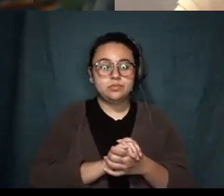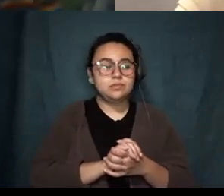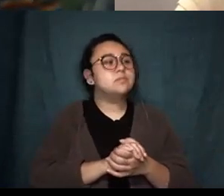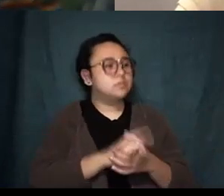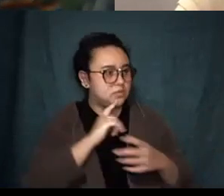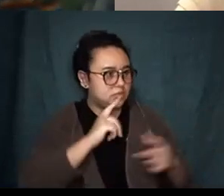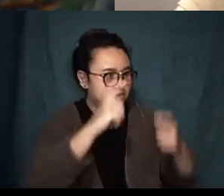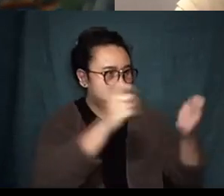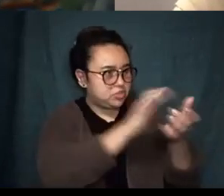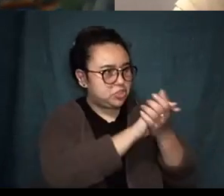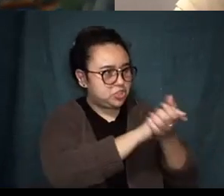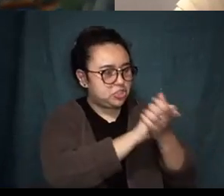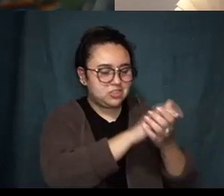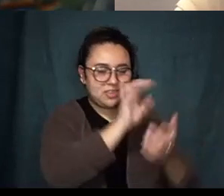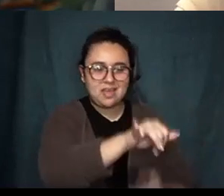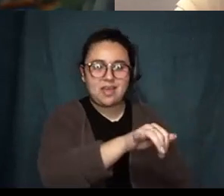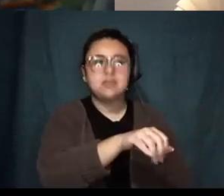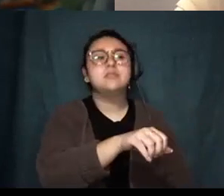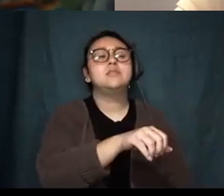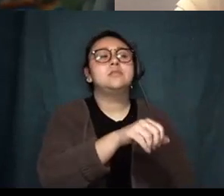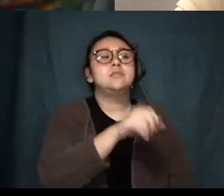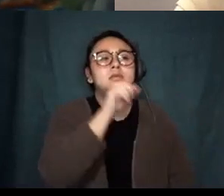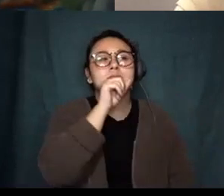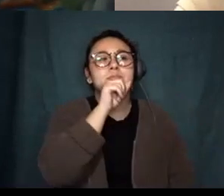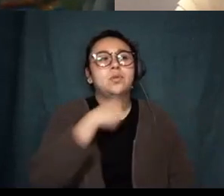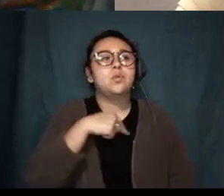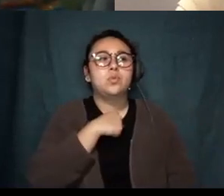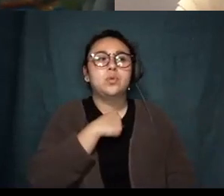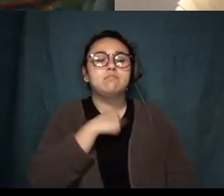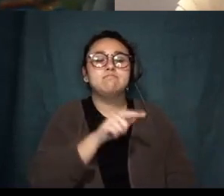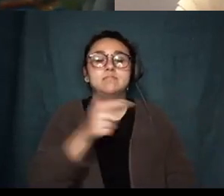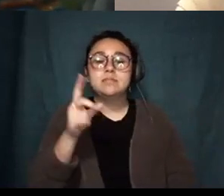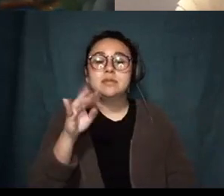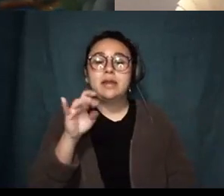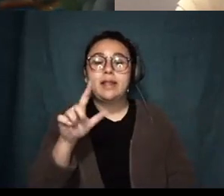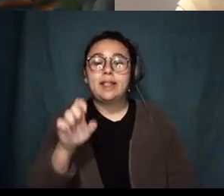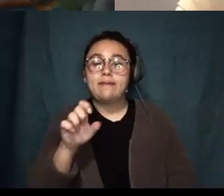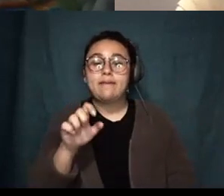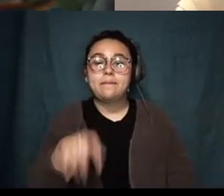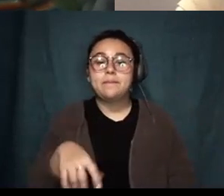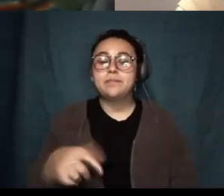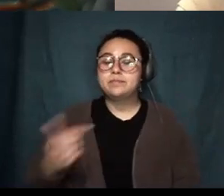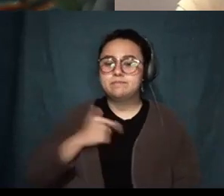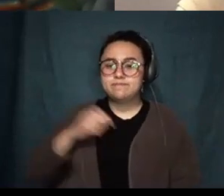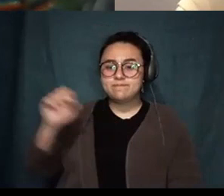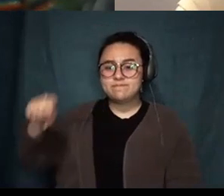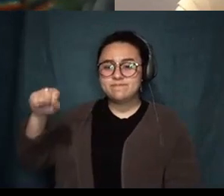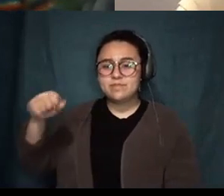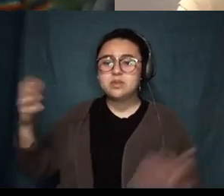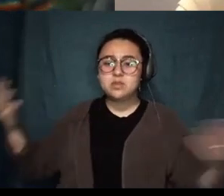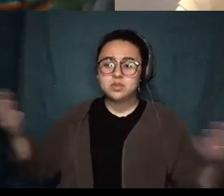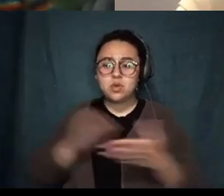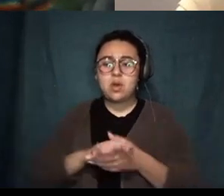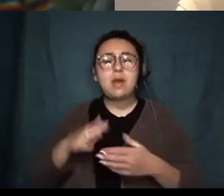okay uh we are up to Danielle uh yeah so I'm I'm glad